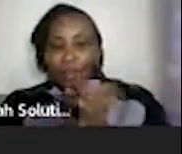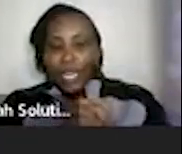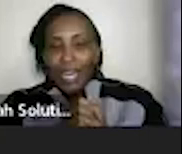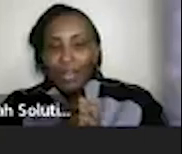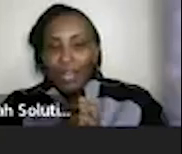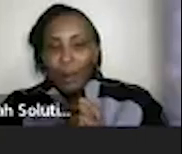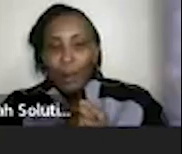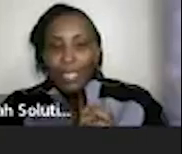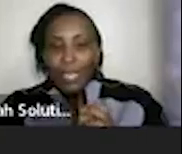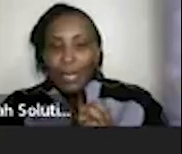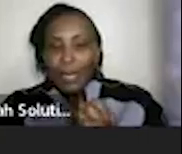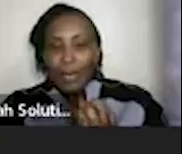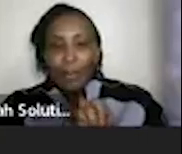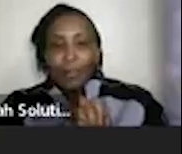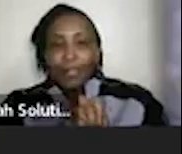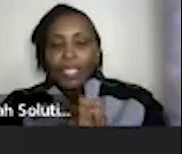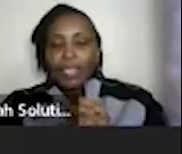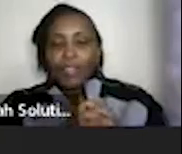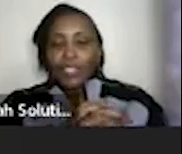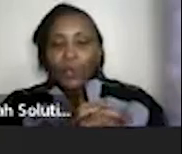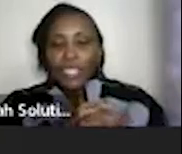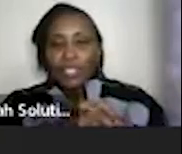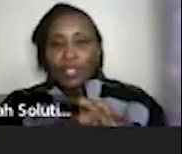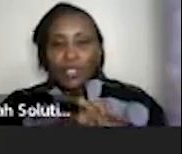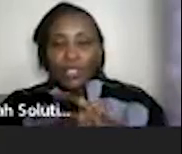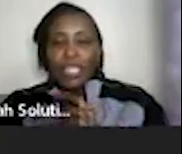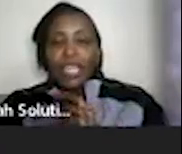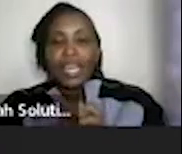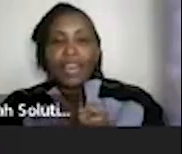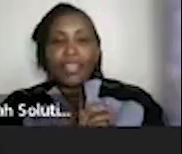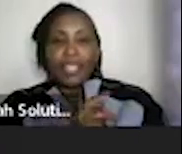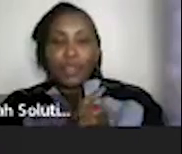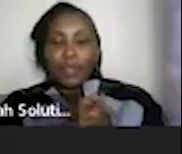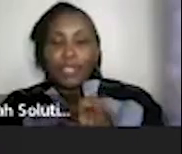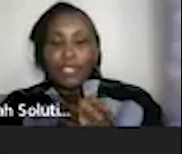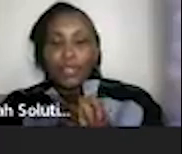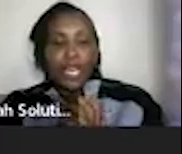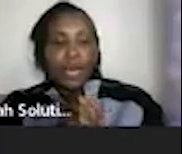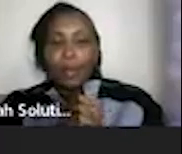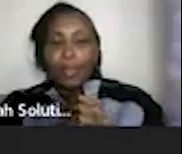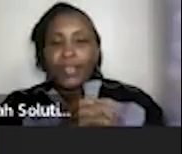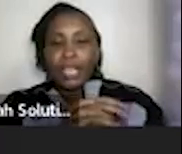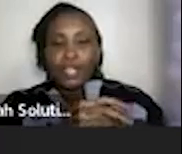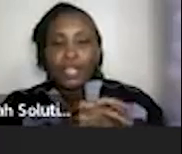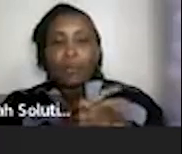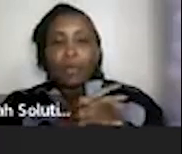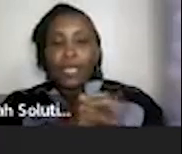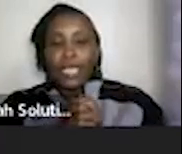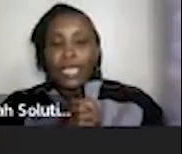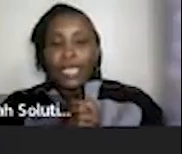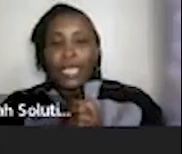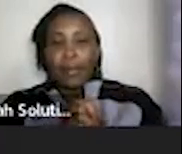we hope we have our partner um steadfast quality solutions they are in human resource and public relations